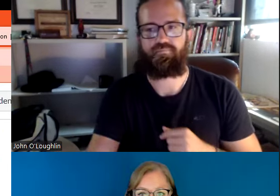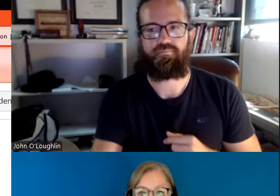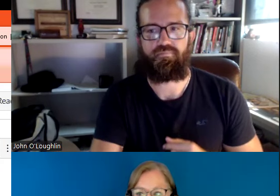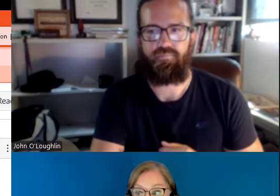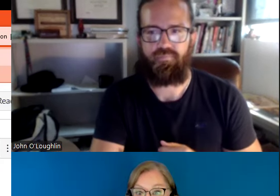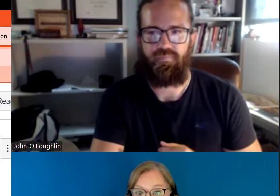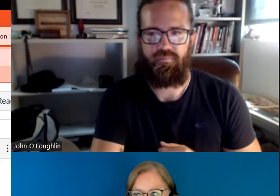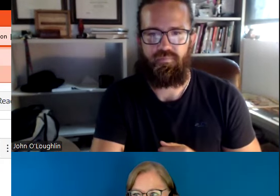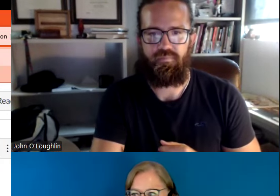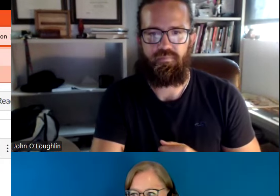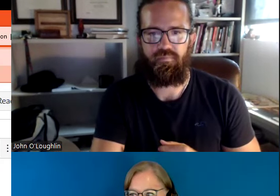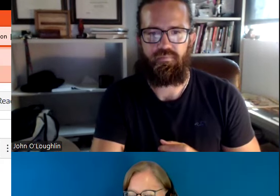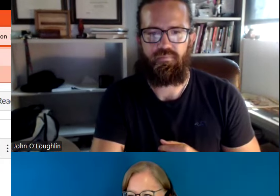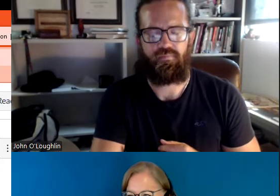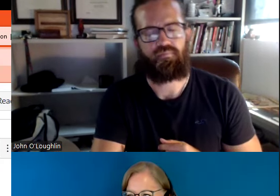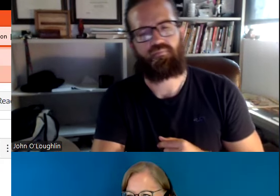Let me show you here.